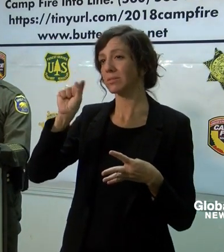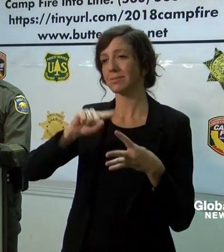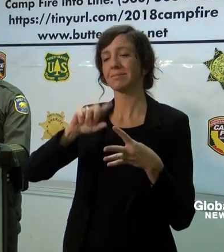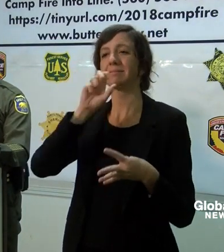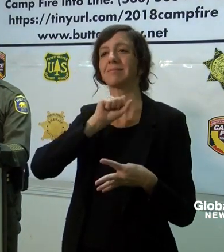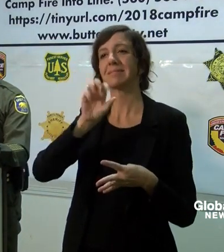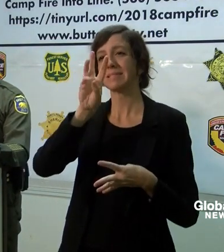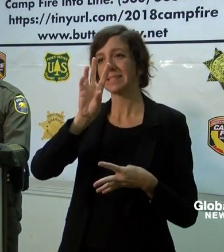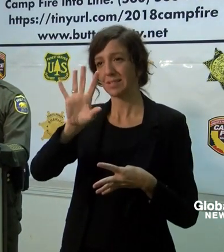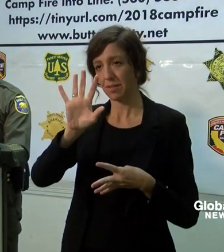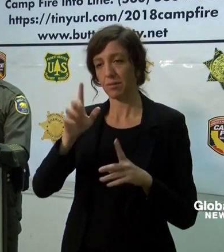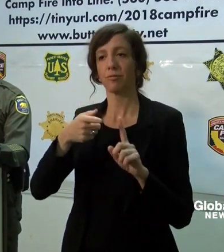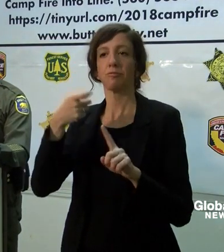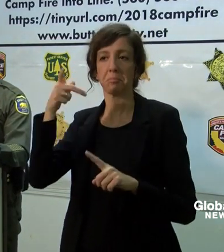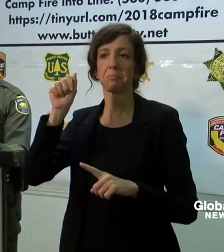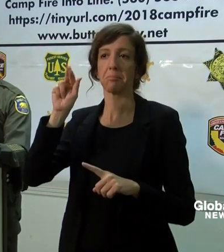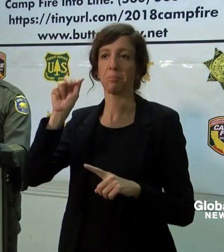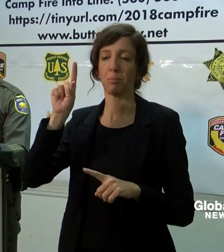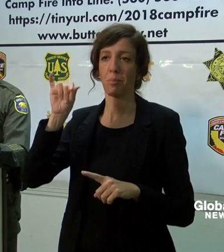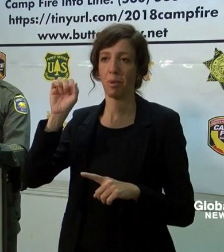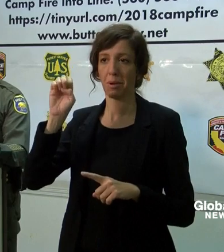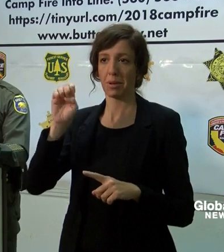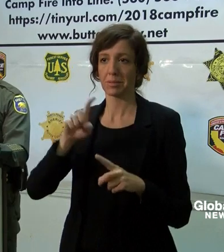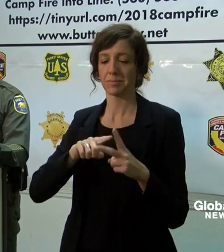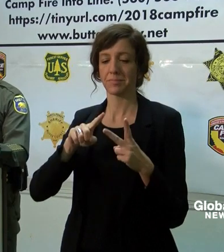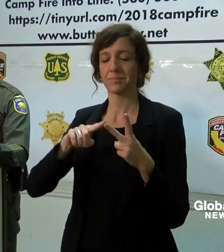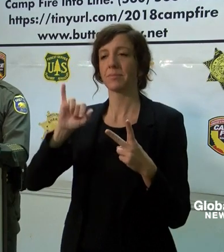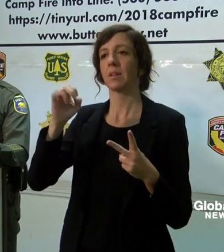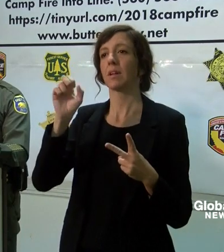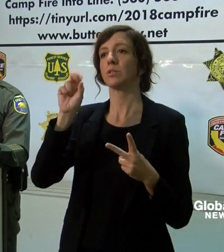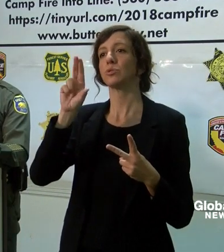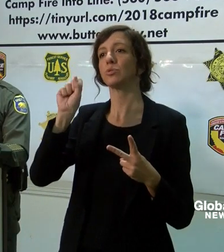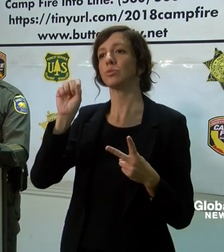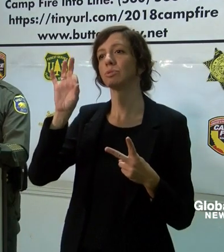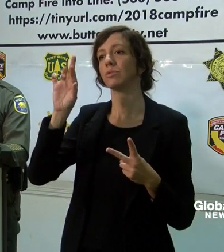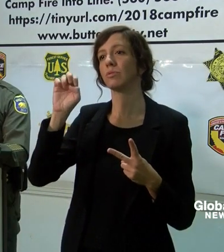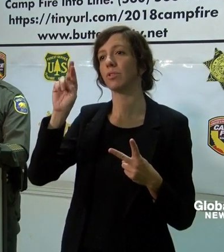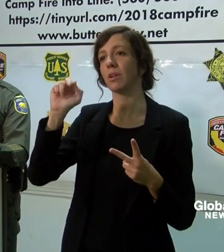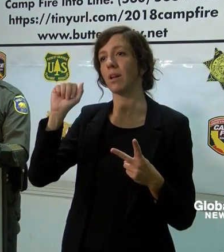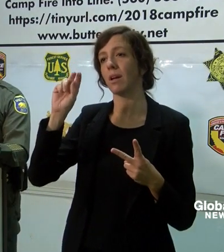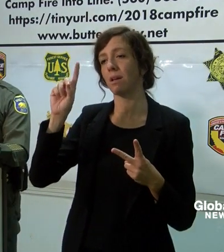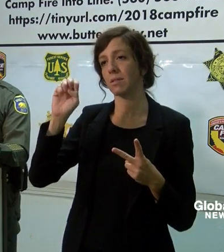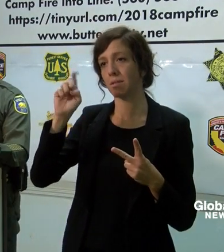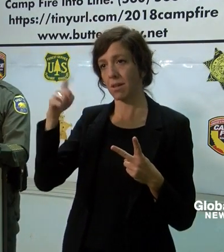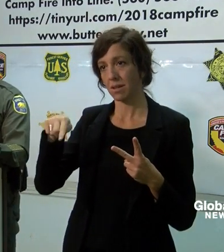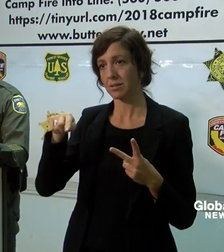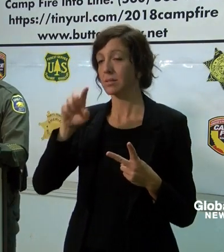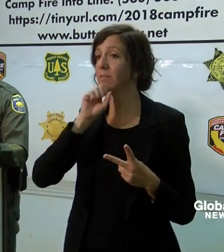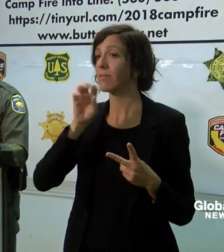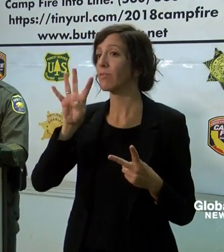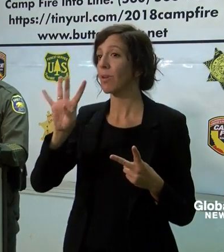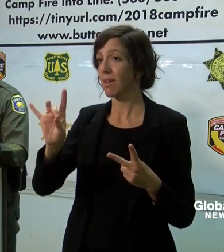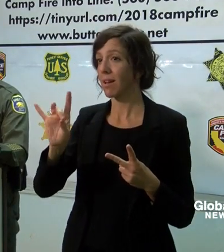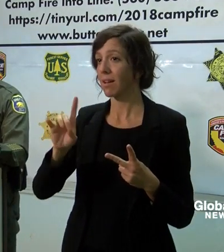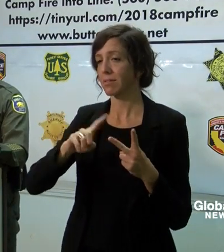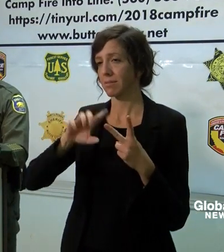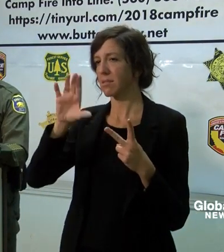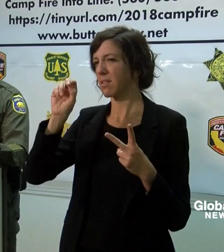65, from Paradise. Jesus Fernandez, age 48, from Concow.